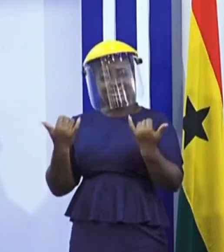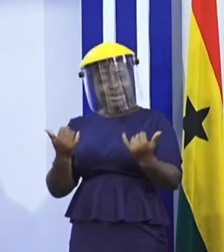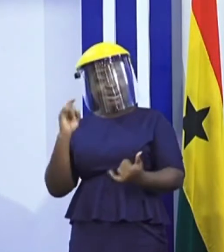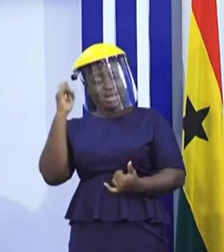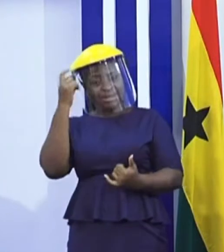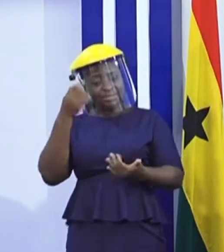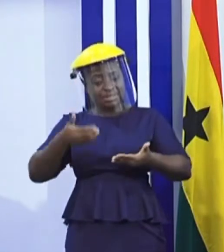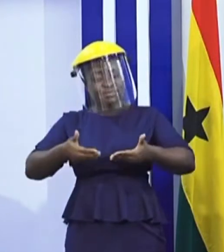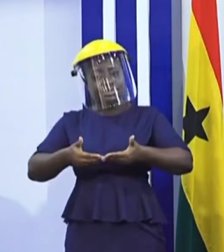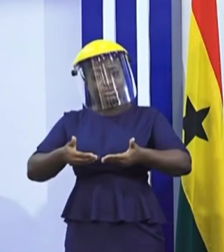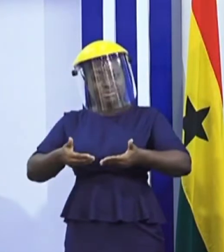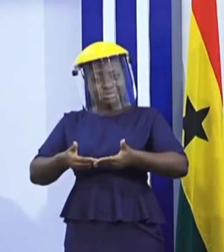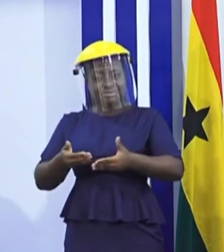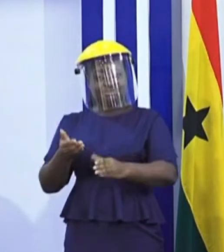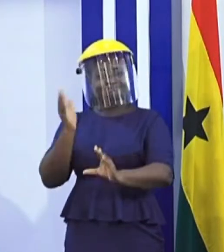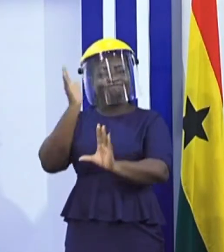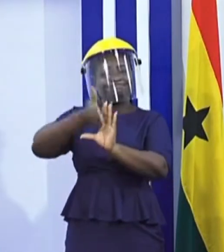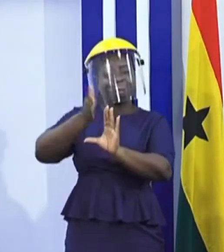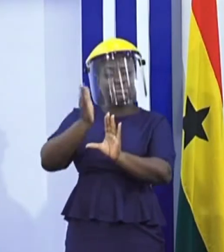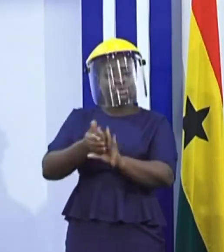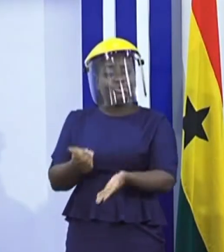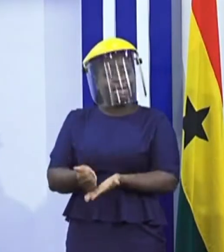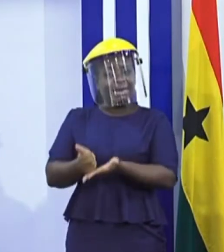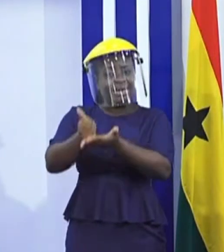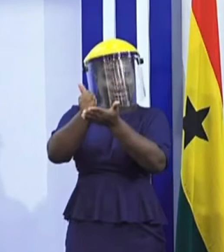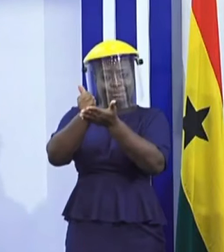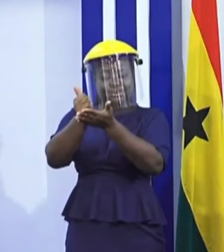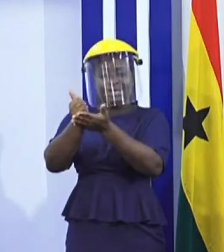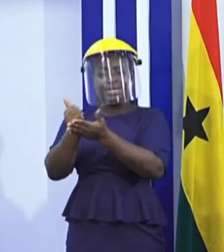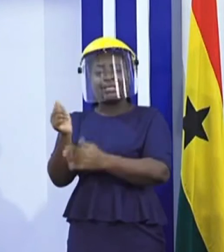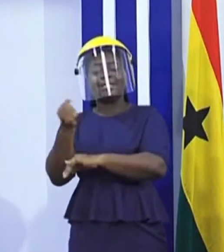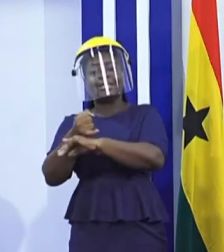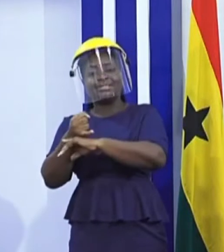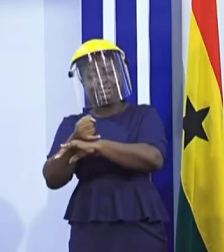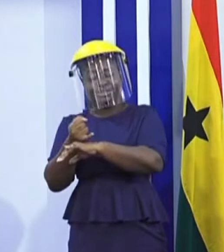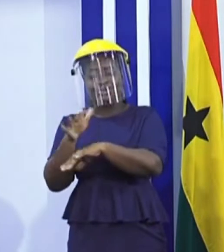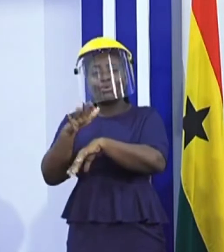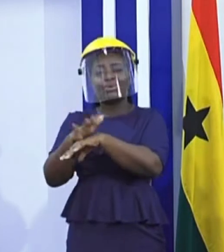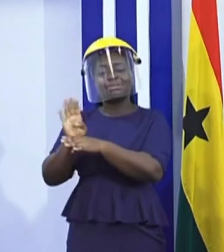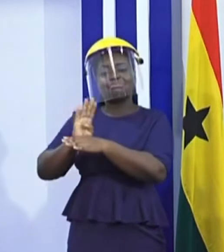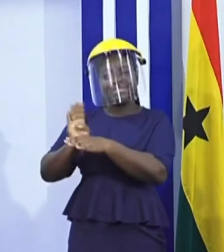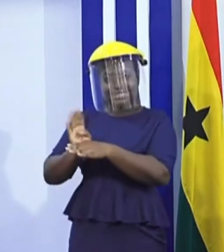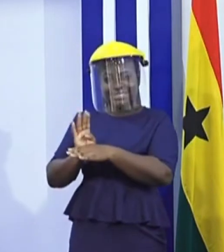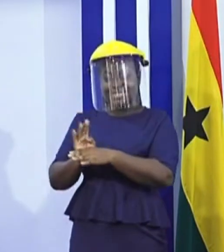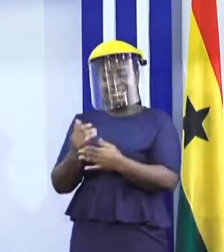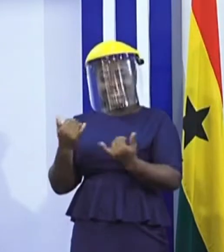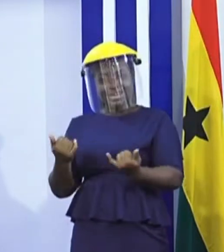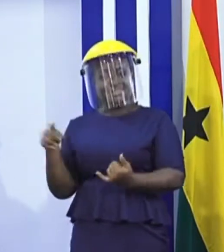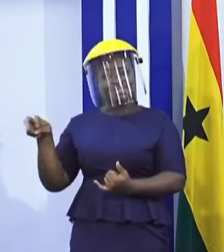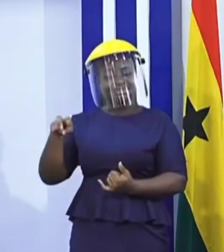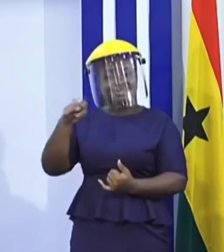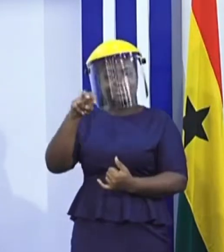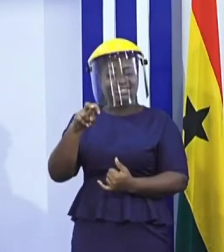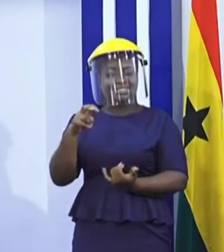has introduced interventions to ameliorate the impact on businesses and the tourism and